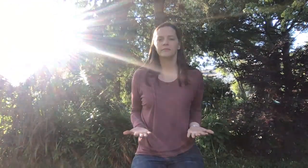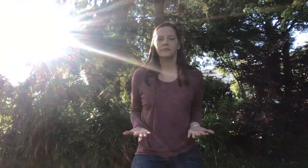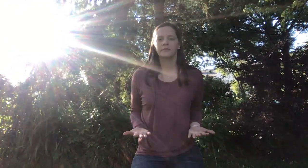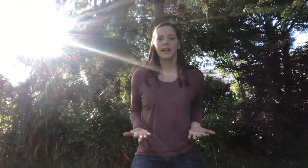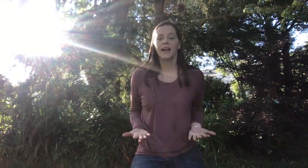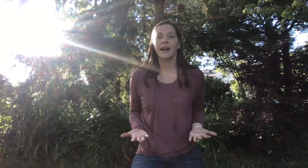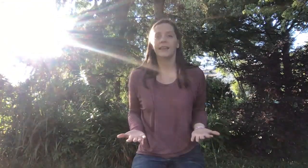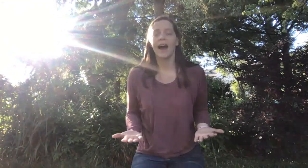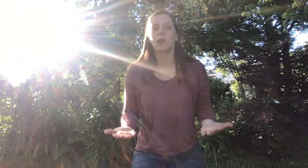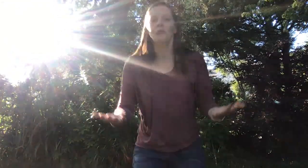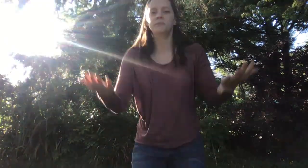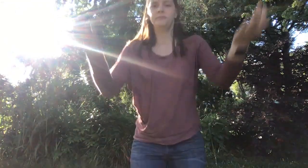Allow.